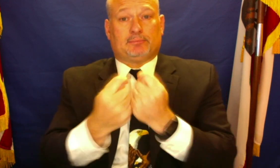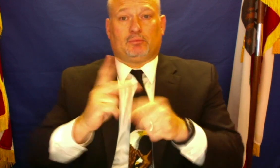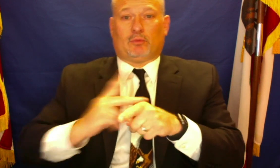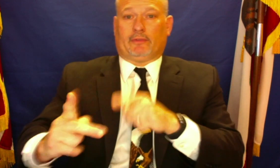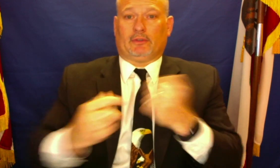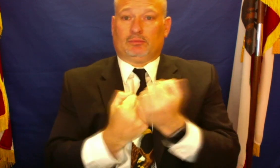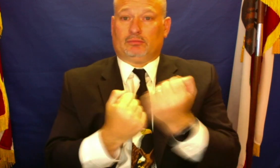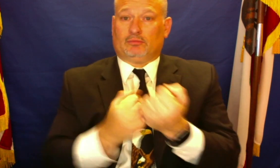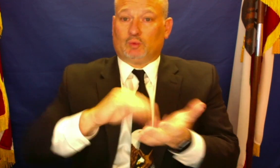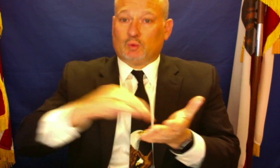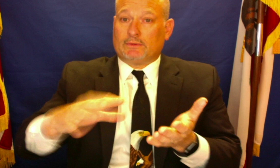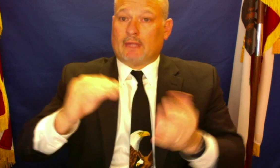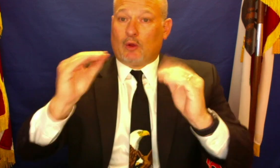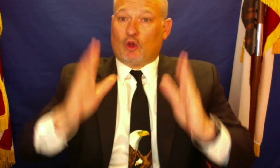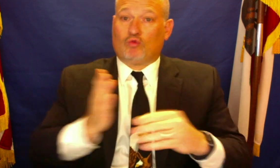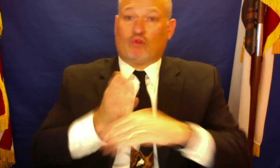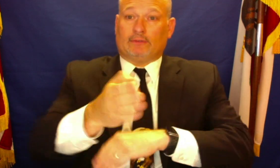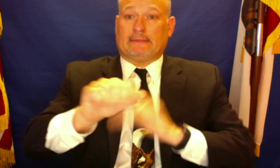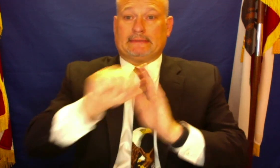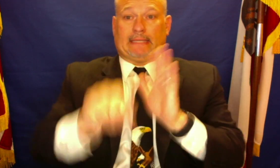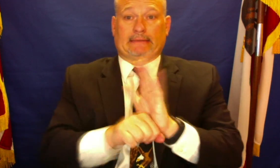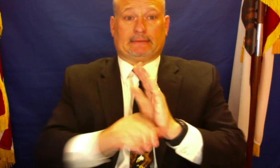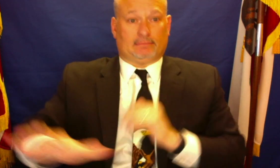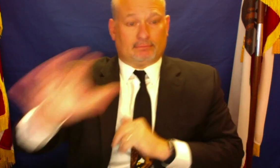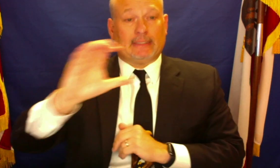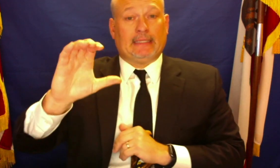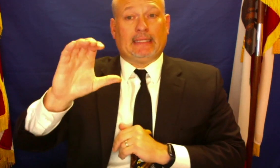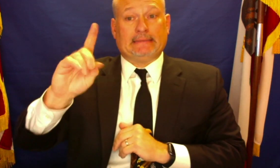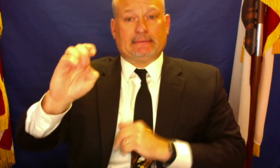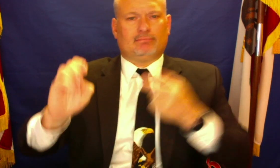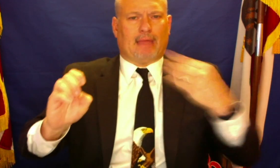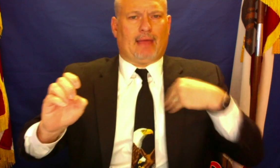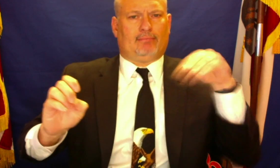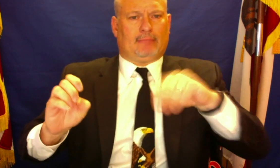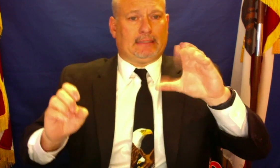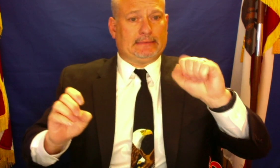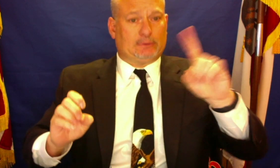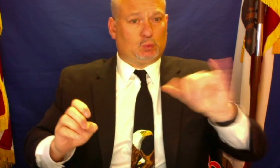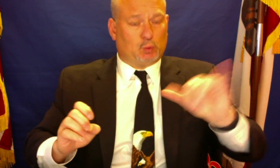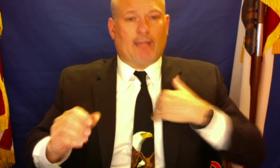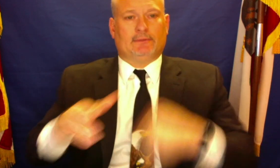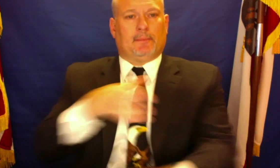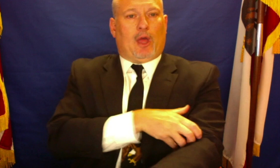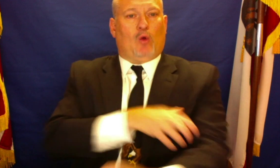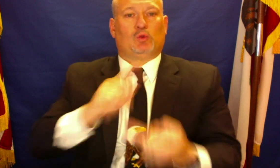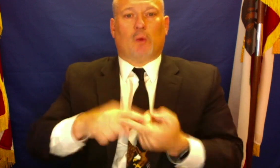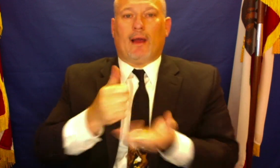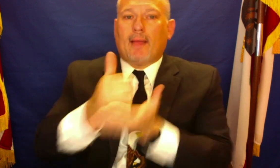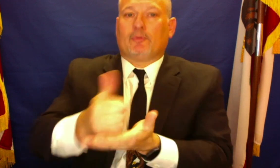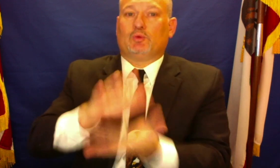team of professionals supporting students and educators across the state, CDE and CSD has the power to help